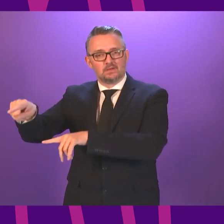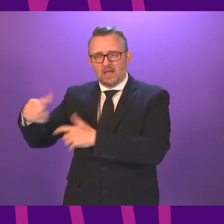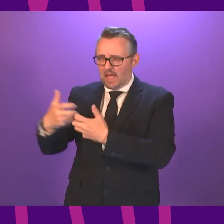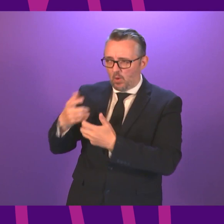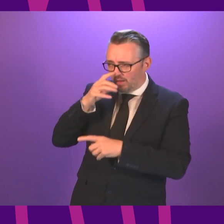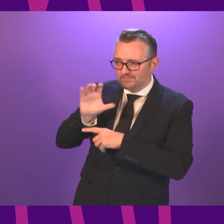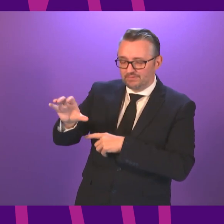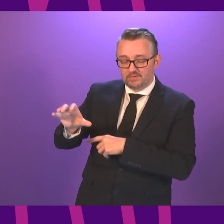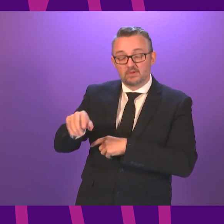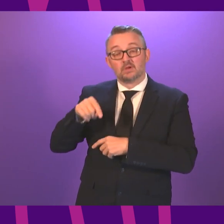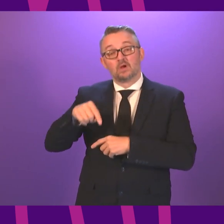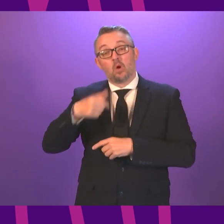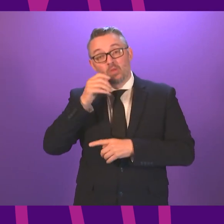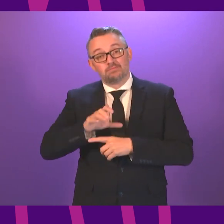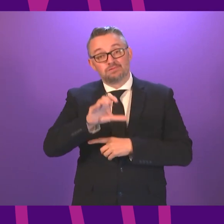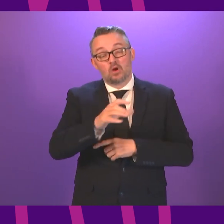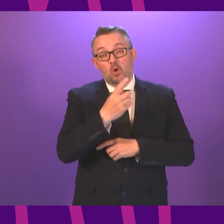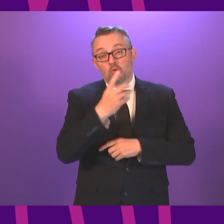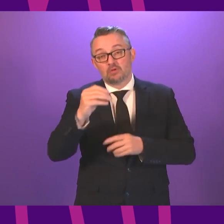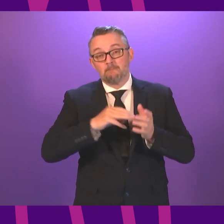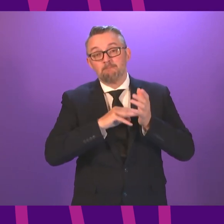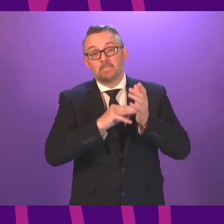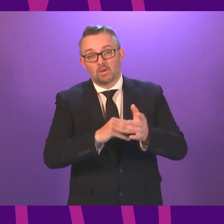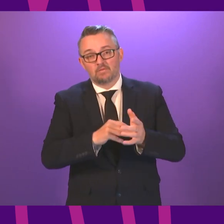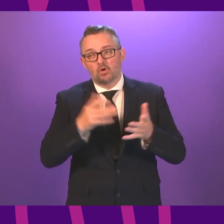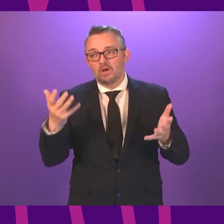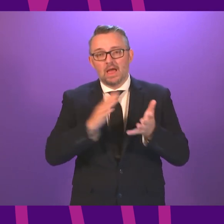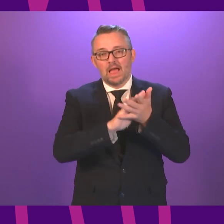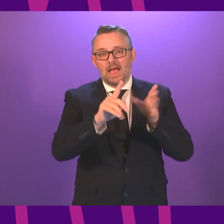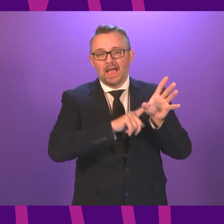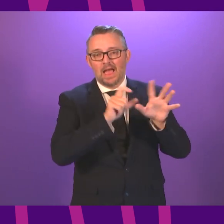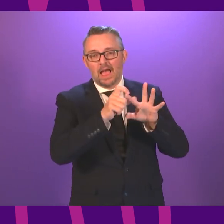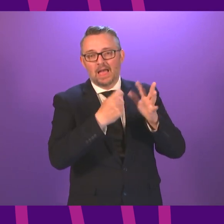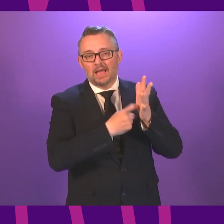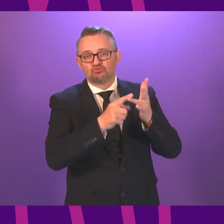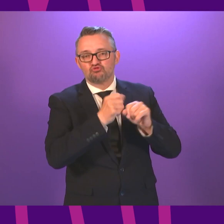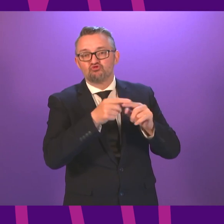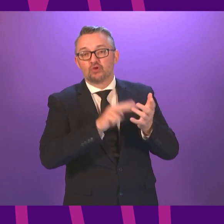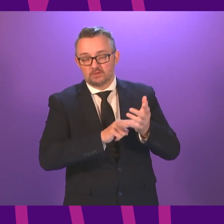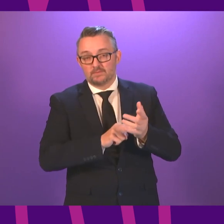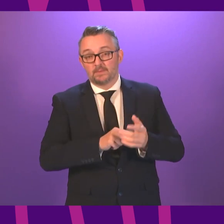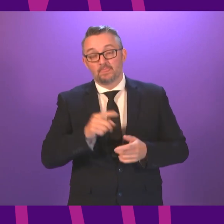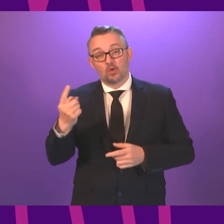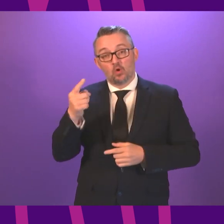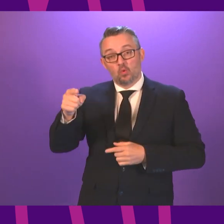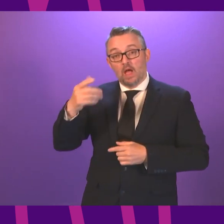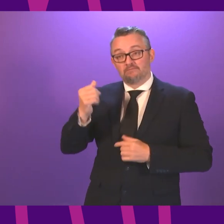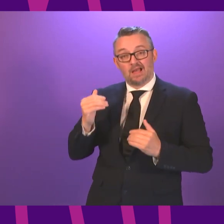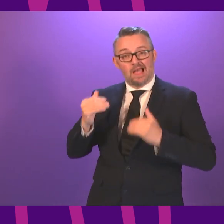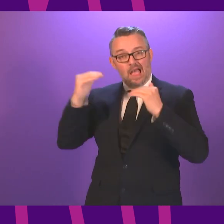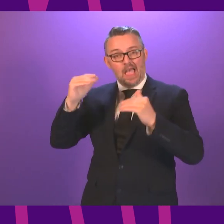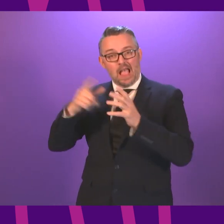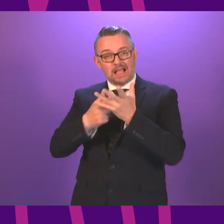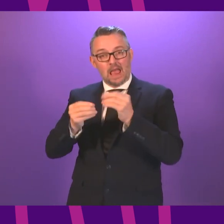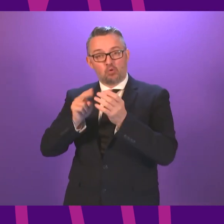we will invest £100 million to support the development of hydrogen technologies. We will help companies in high-carbon sectors transition